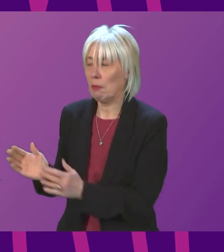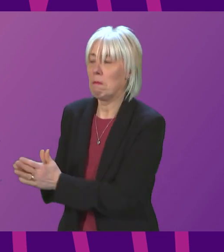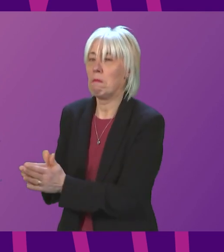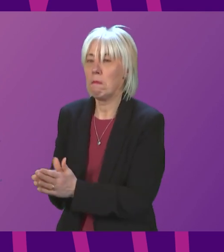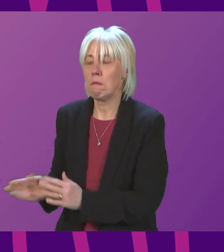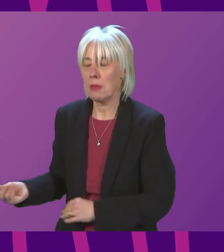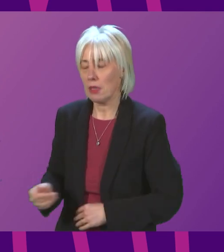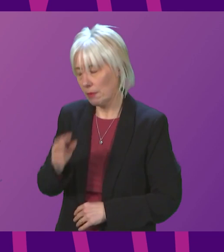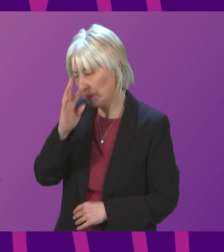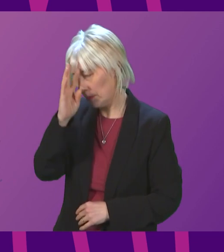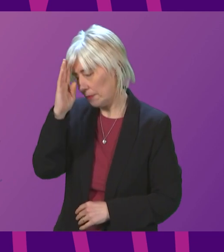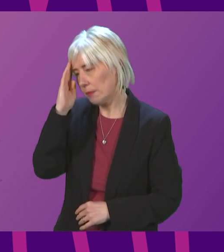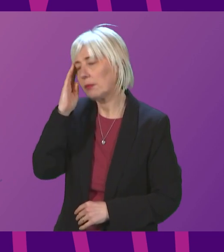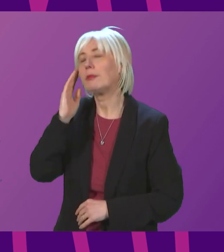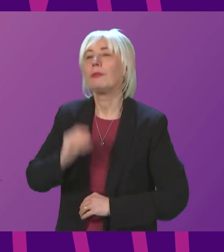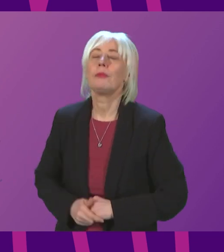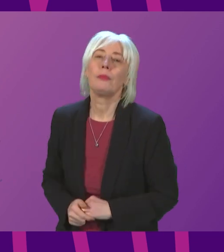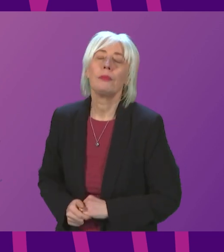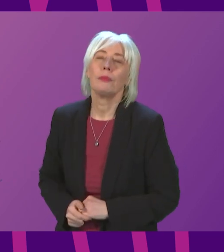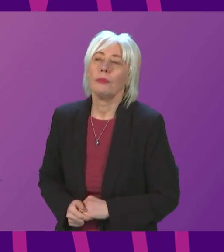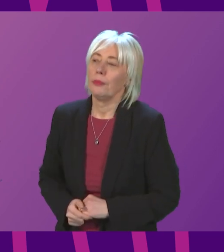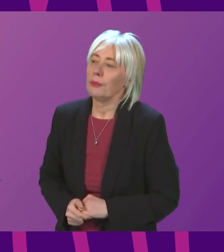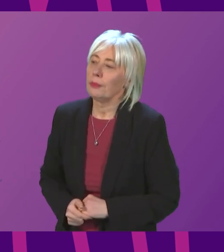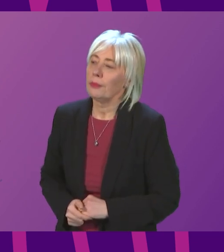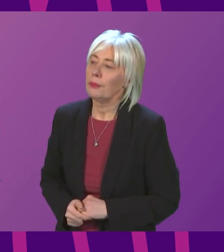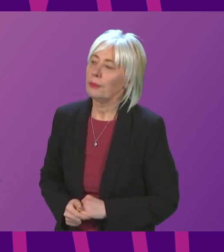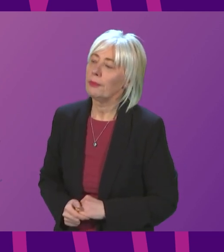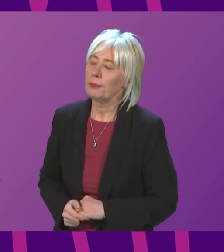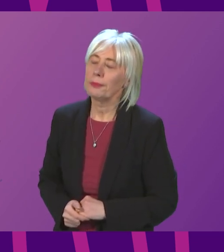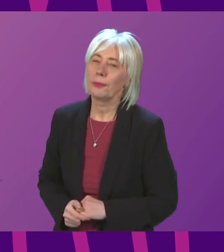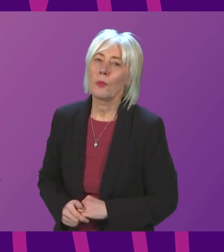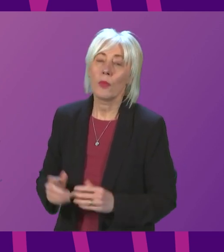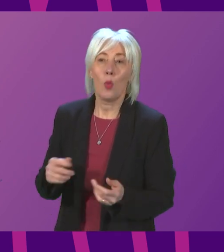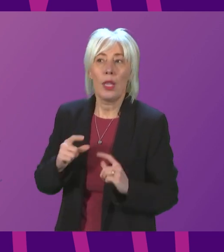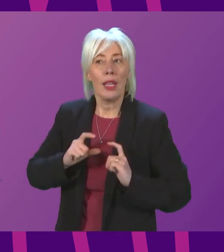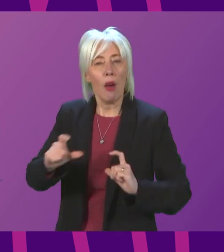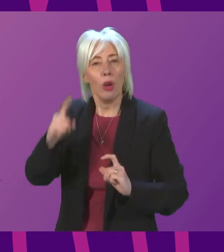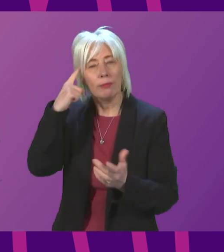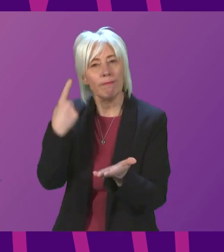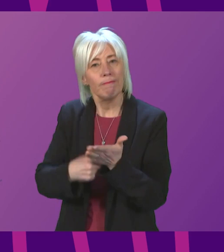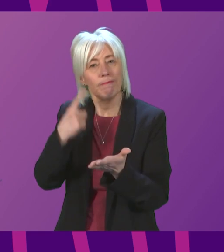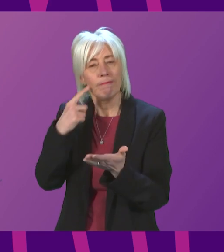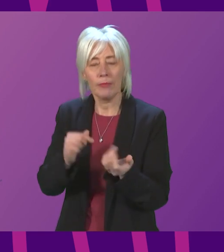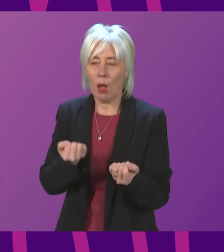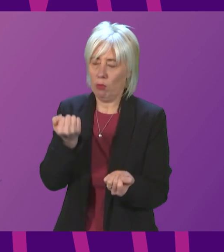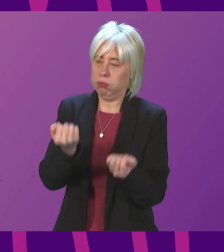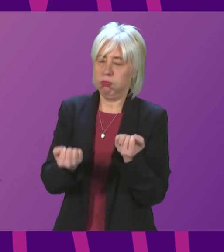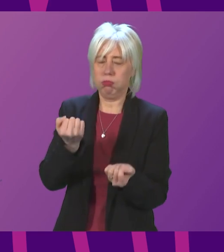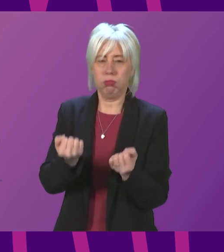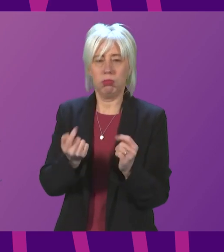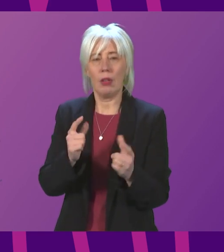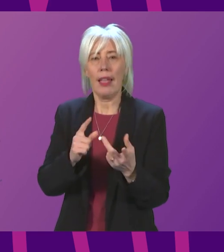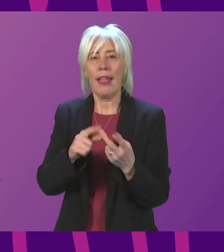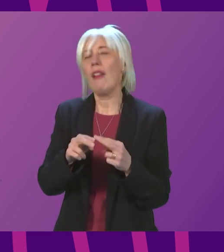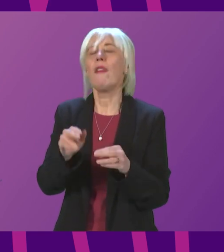Well firstly we continue to take decisions in a proportionate way if a further